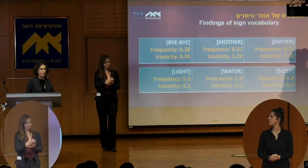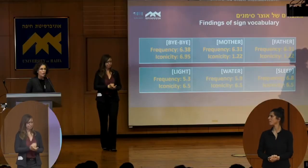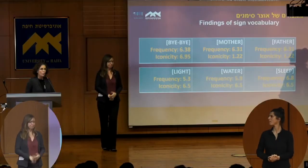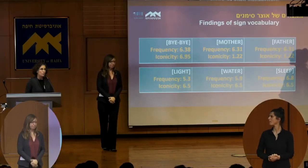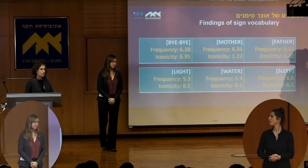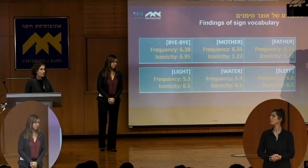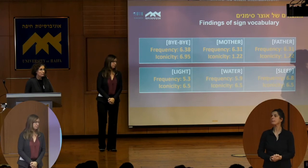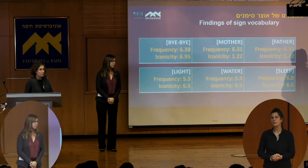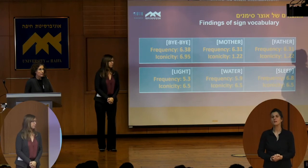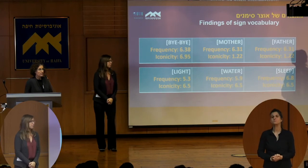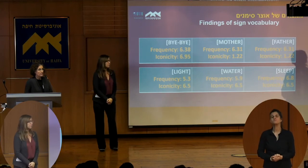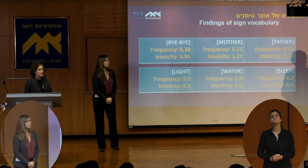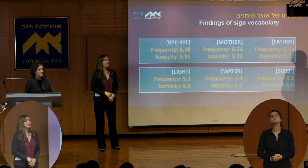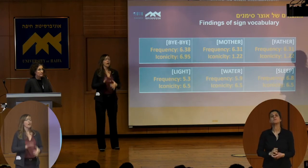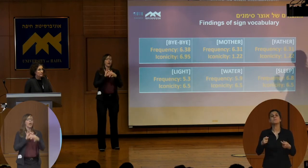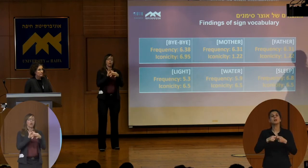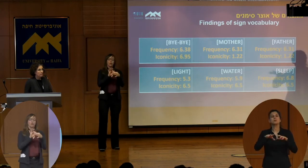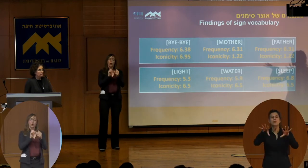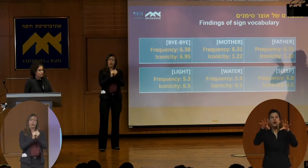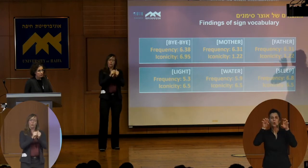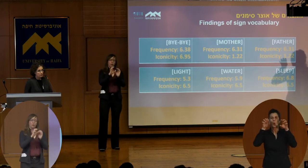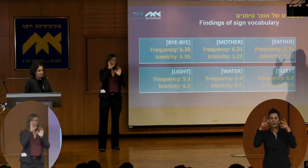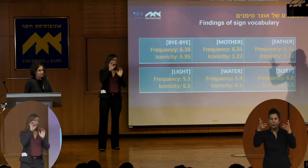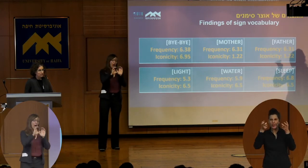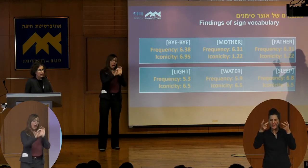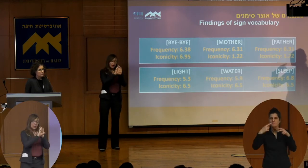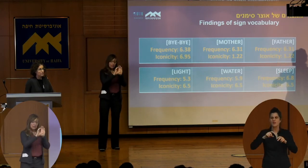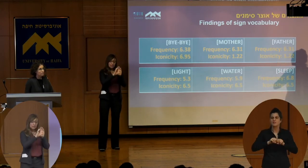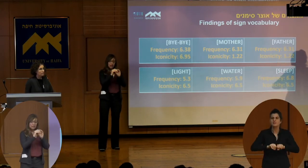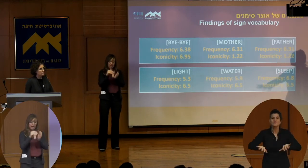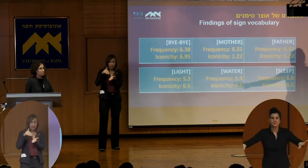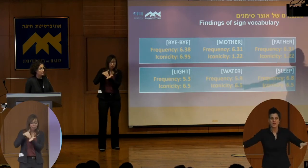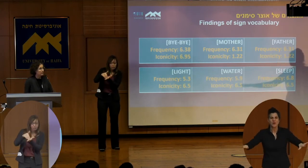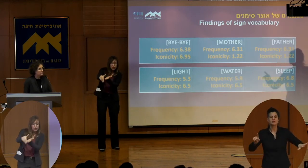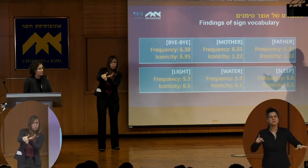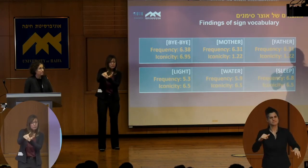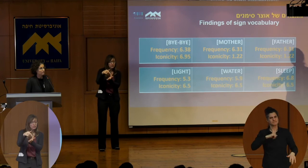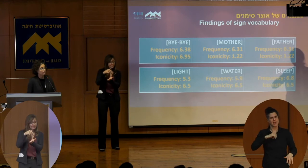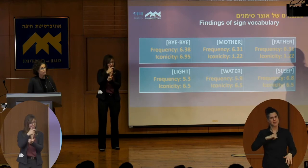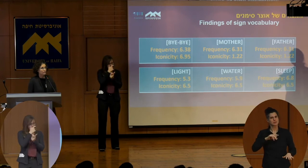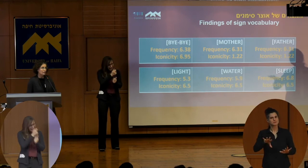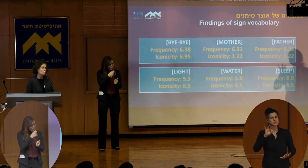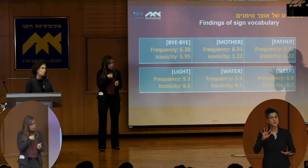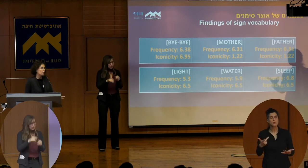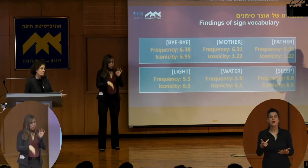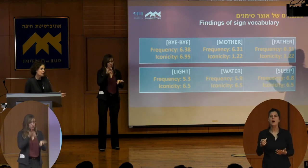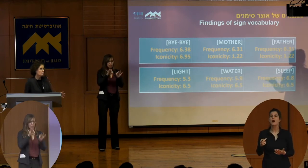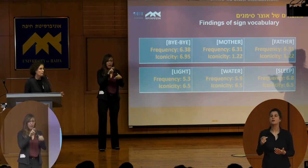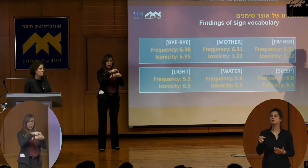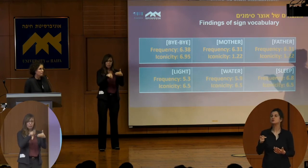With regards to iconicity and frequency, it was interesting to find that the results were a little